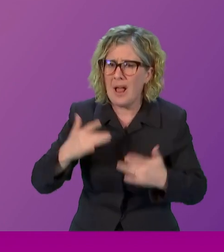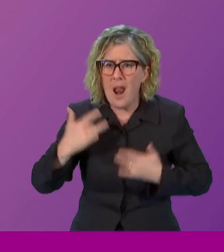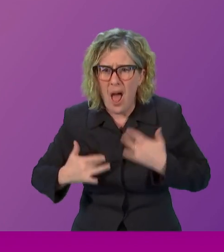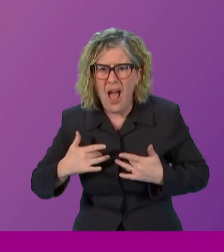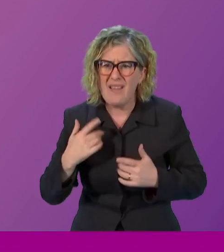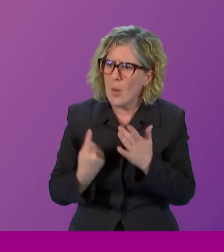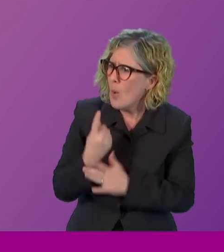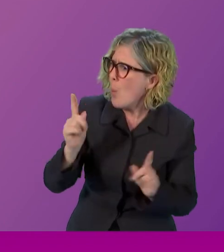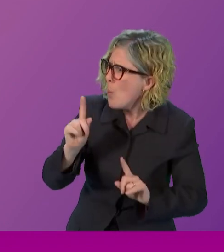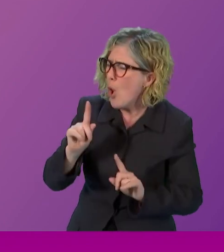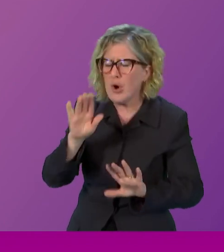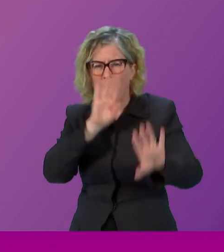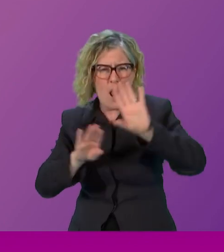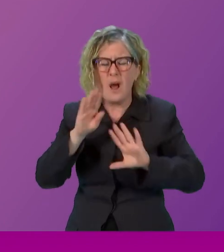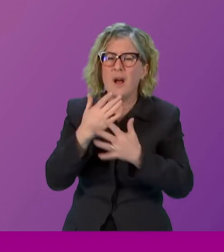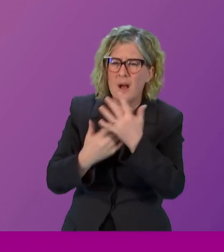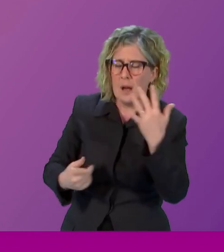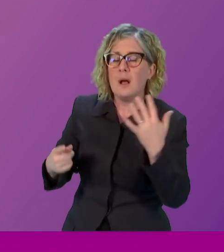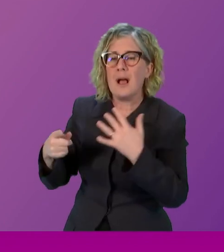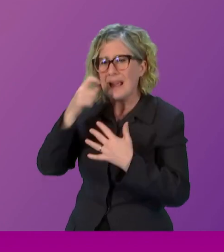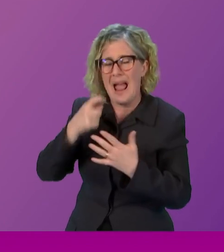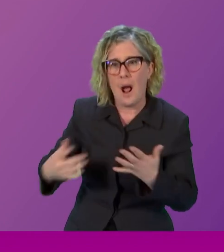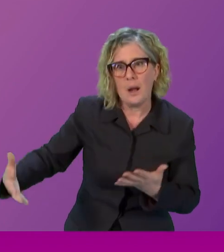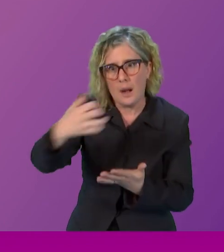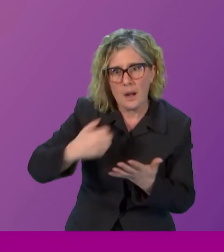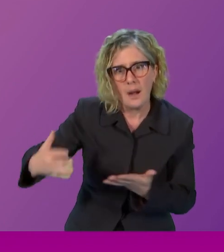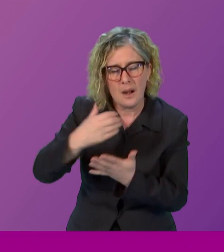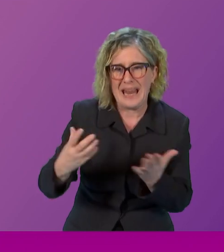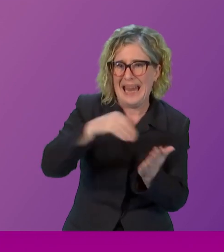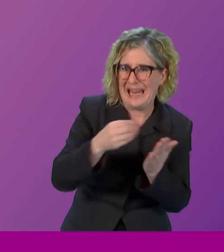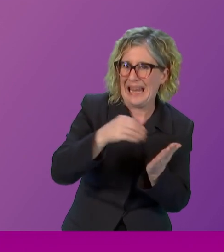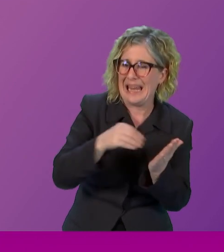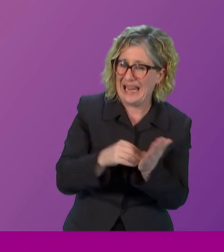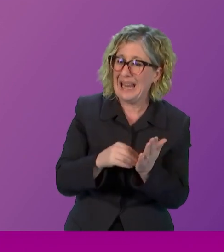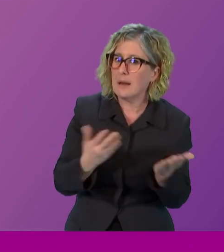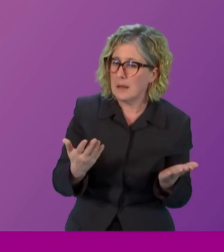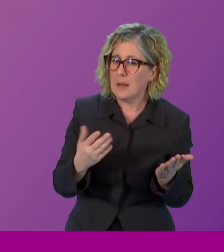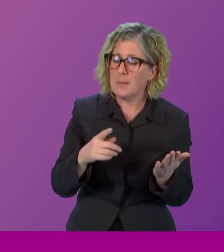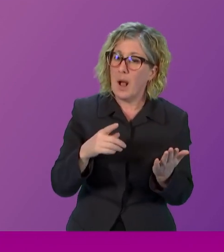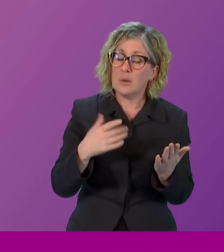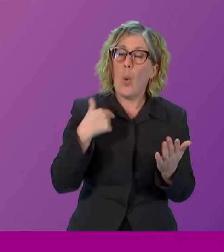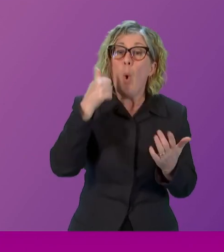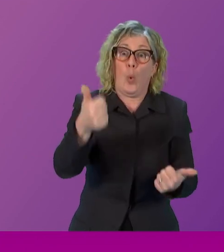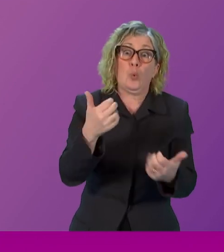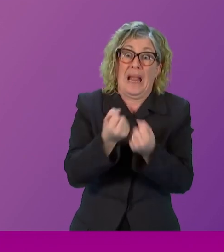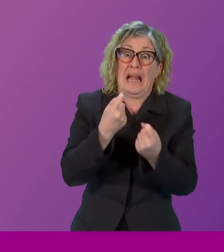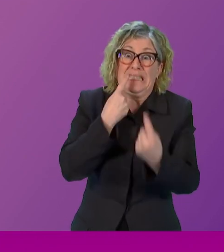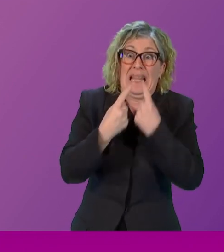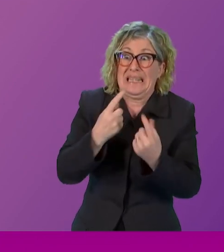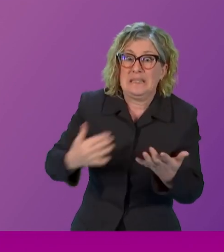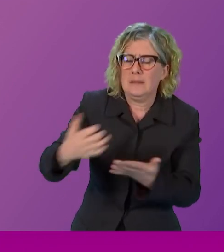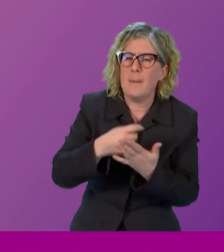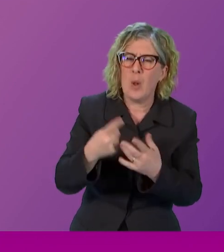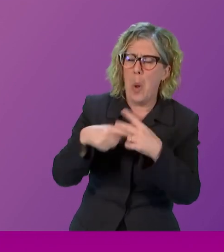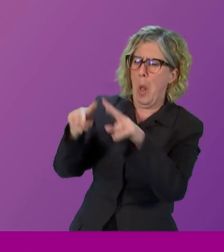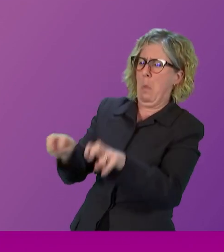measuring data, data, because women are women. They're not just data sets. So we need to bring